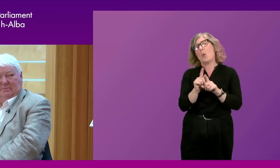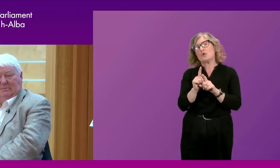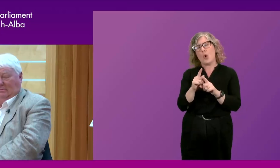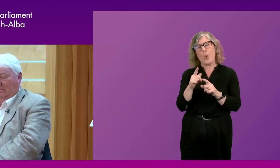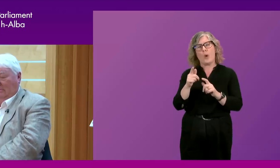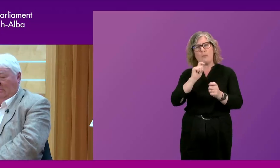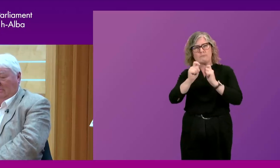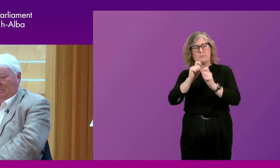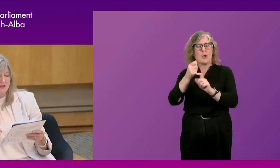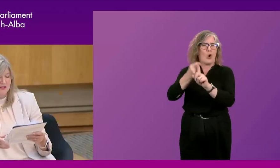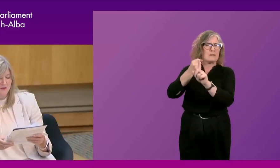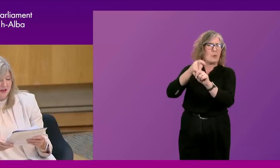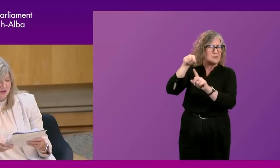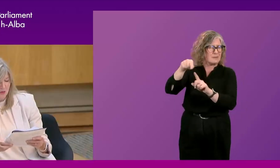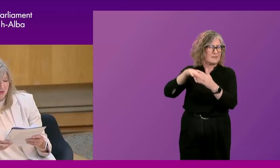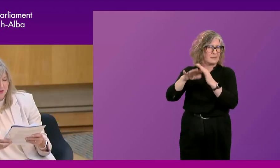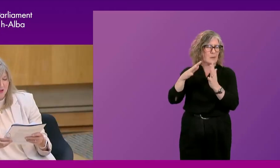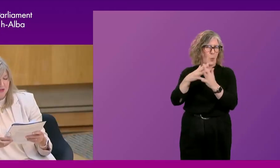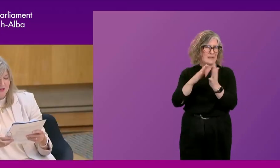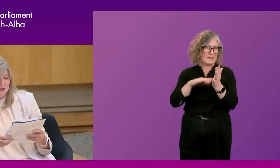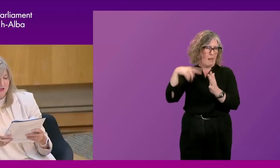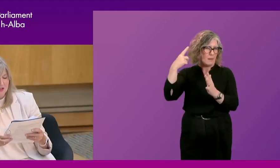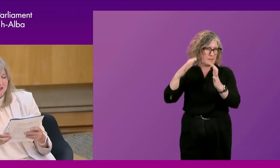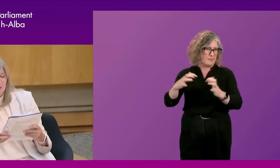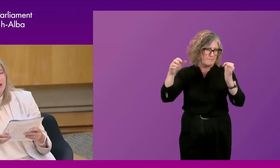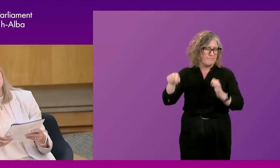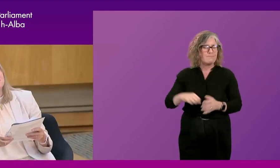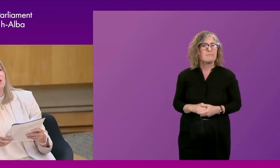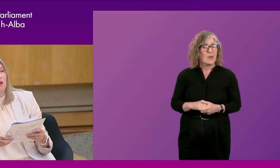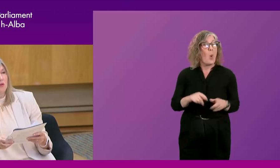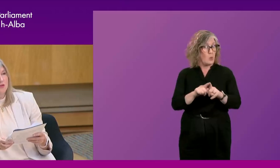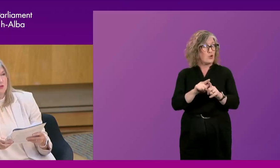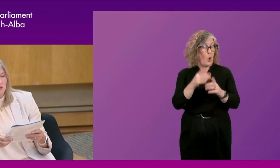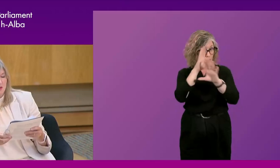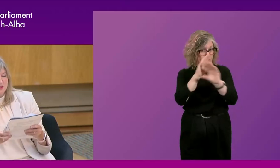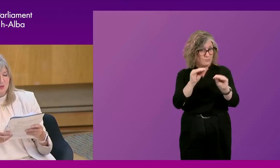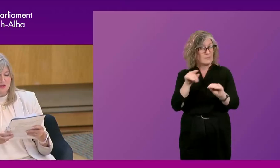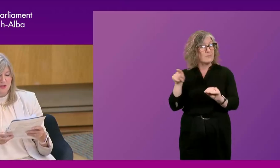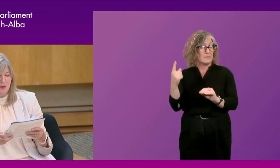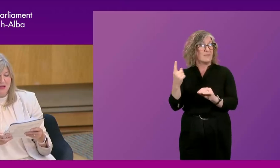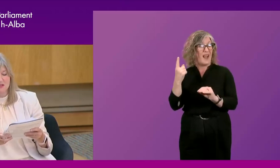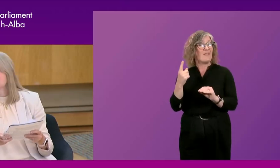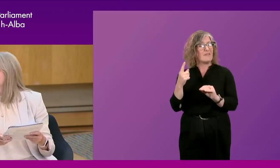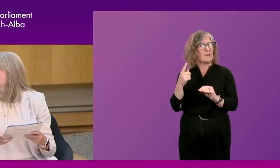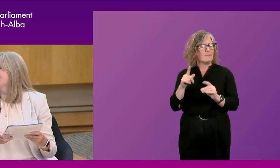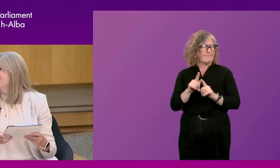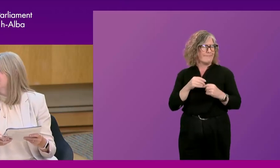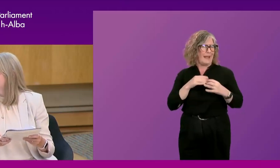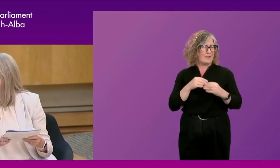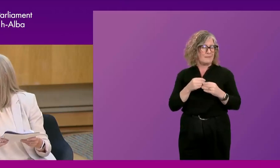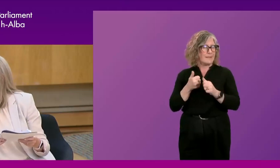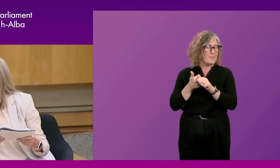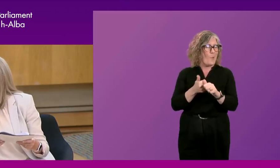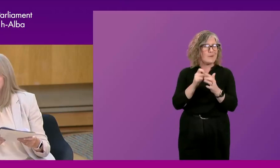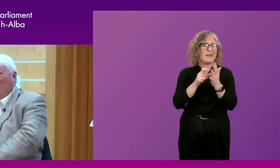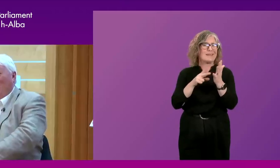correspondent at Westminster. And I think it's very important that I mention that Brian is also in his spare time a passionate supporter of Dundee